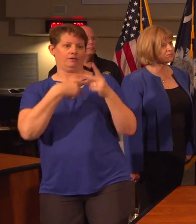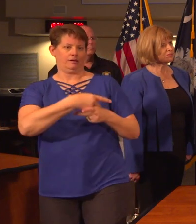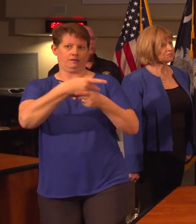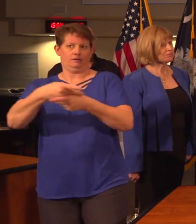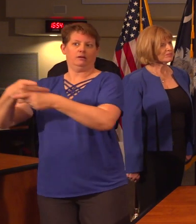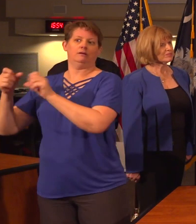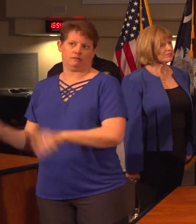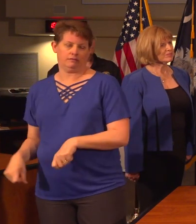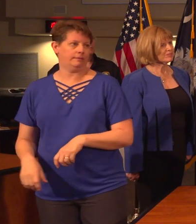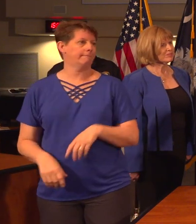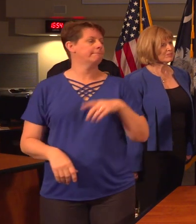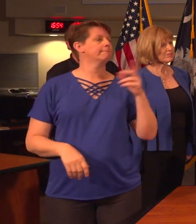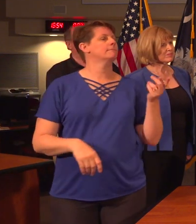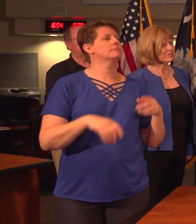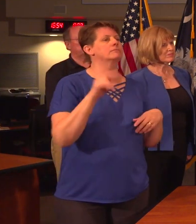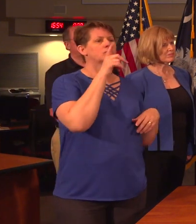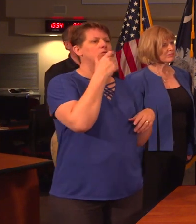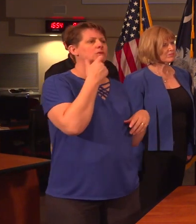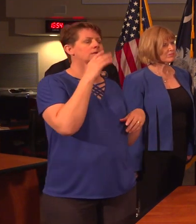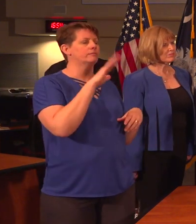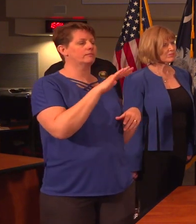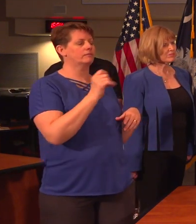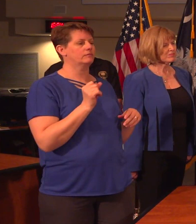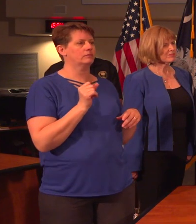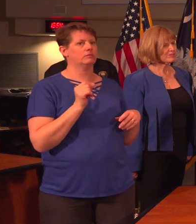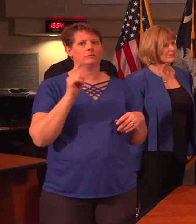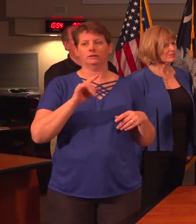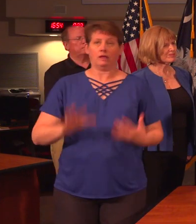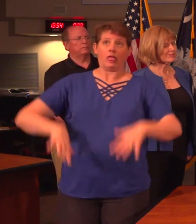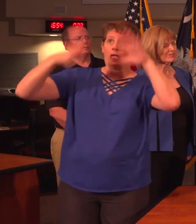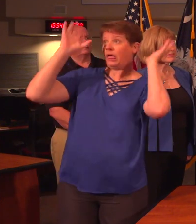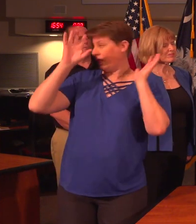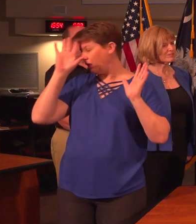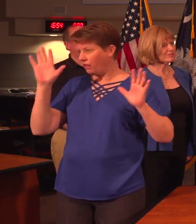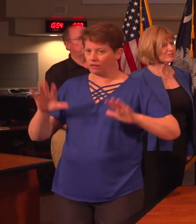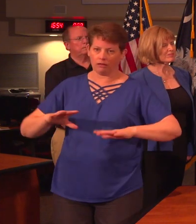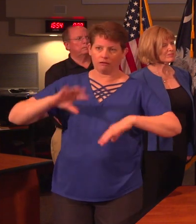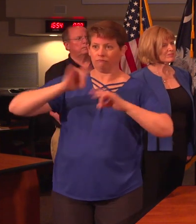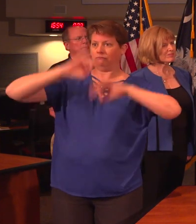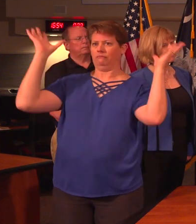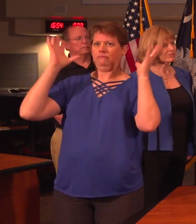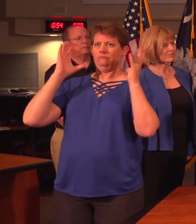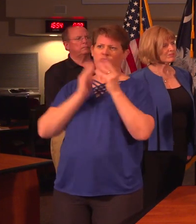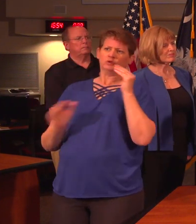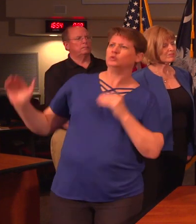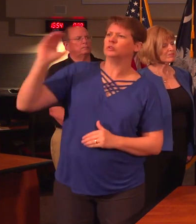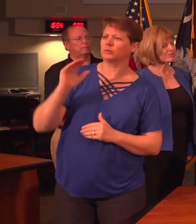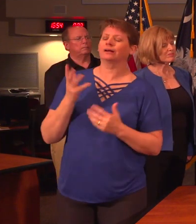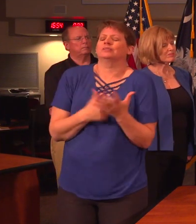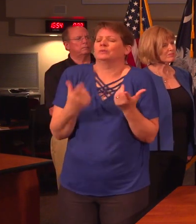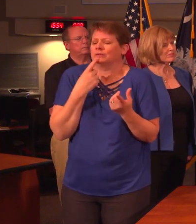most. What do you say to people who say that this is just hysteria, that this is an overreaction? Well,